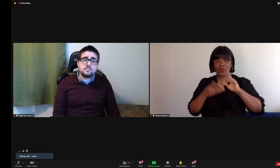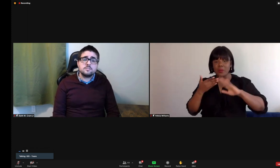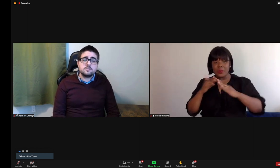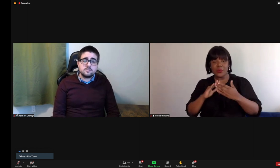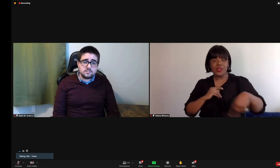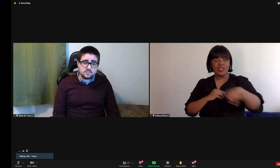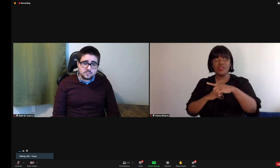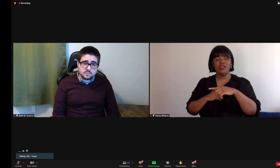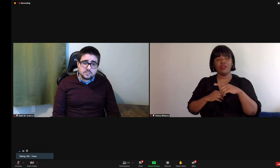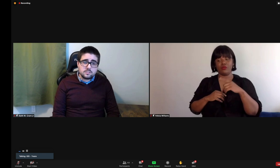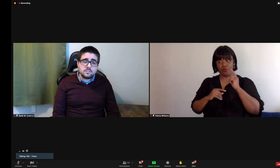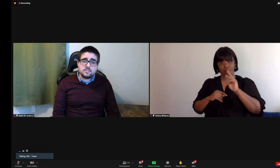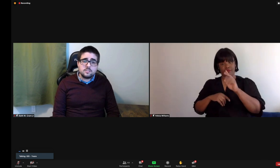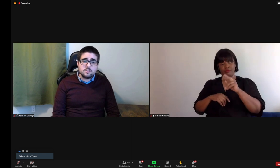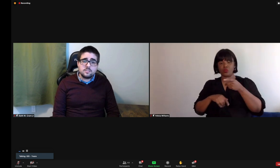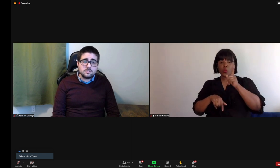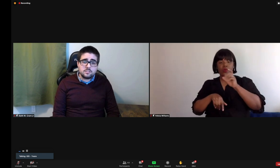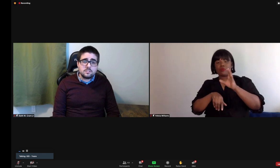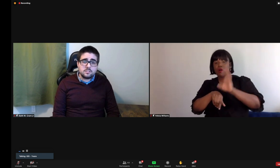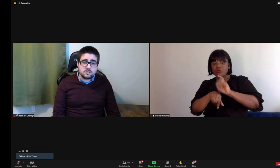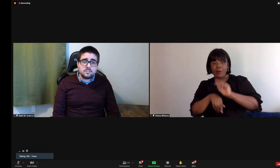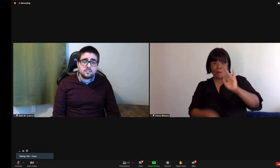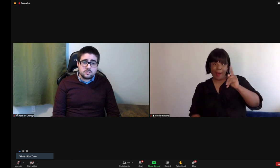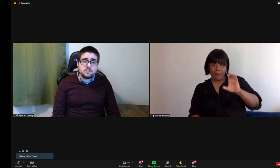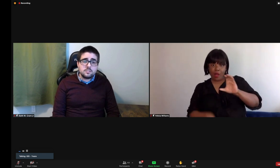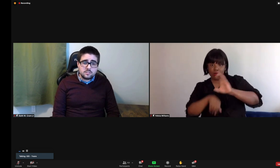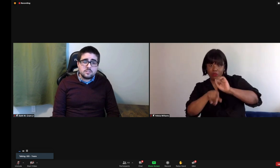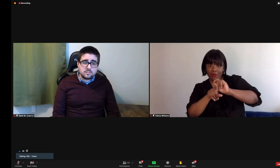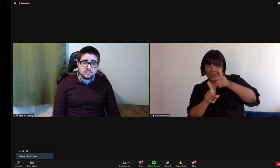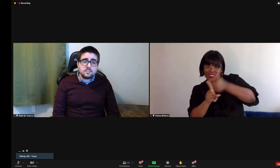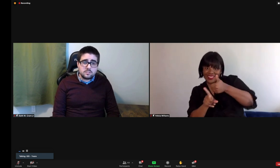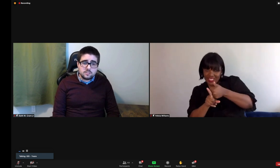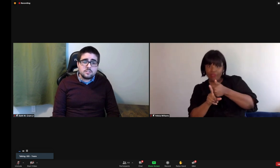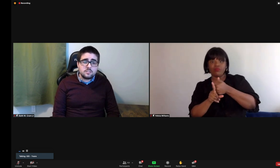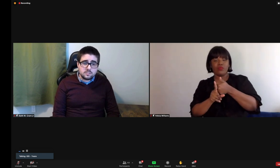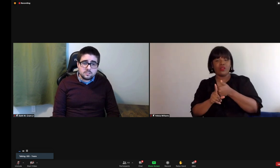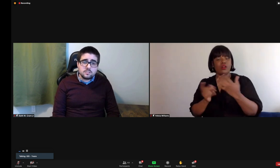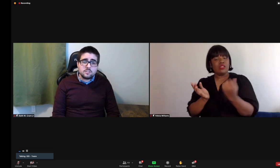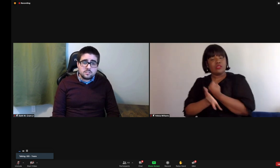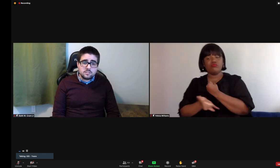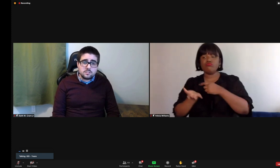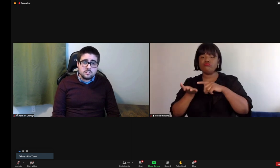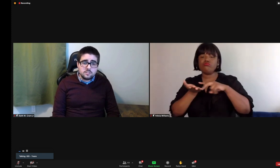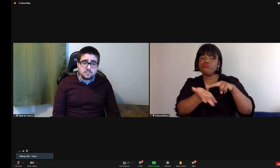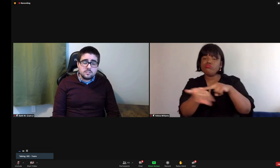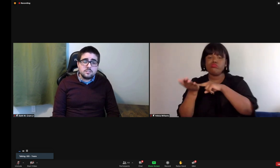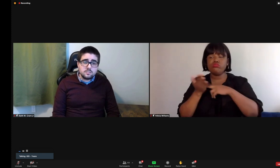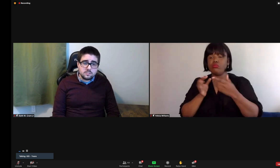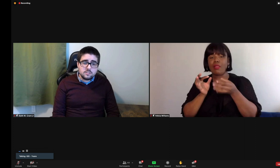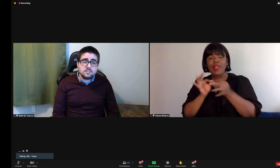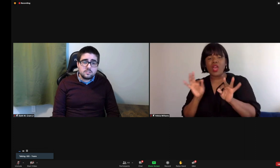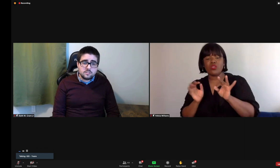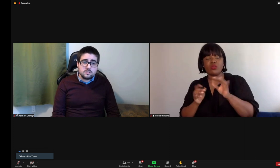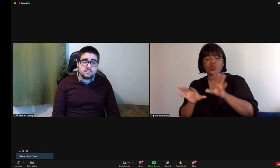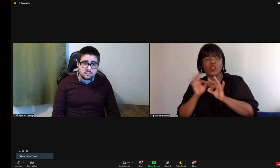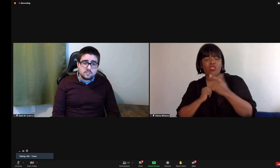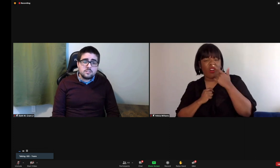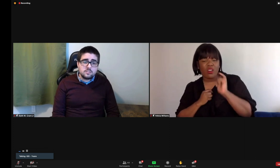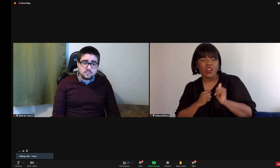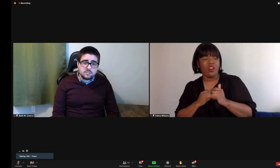want to BIPOC people in there, members from the community, serving as consultants, and being able to give guidance on what